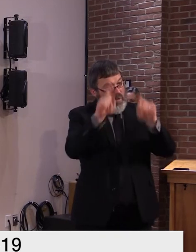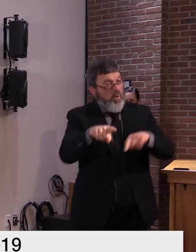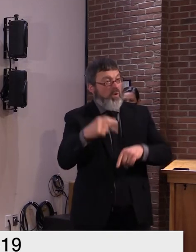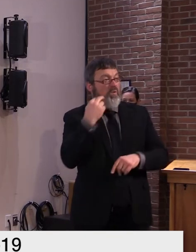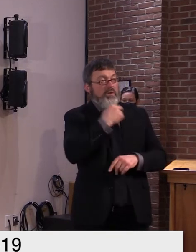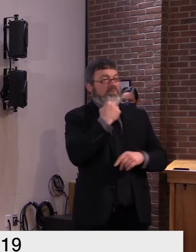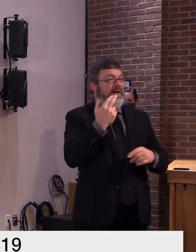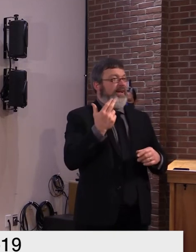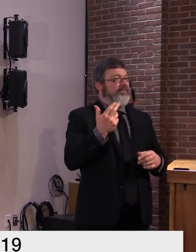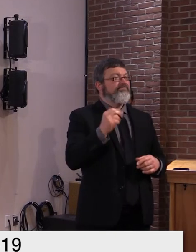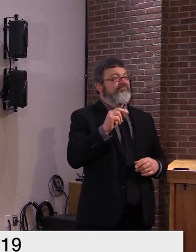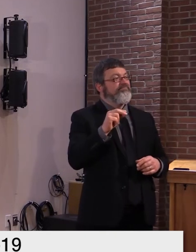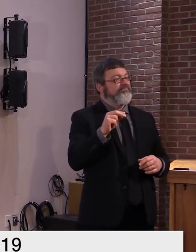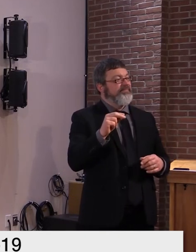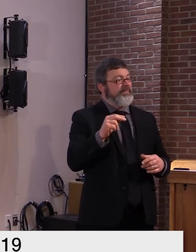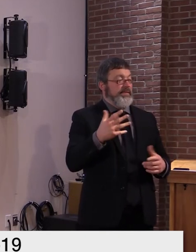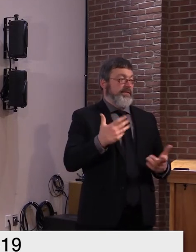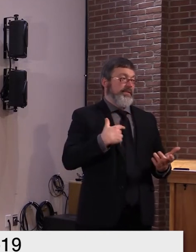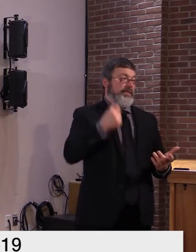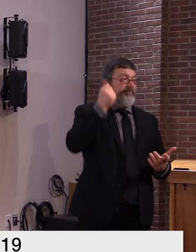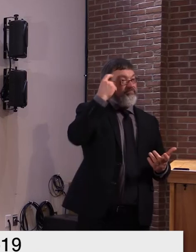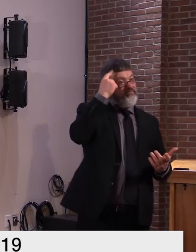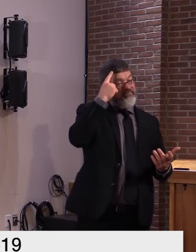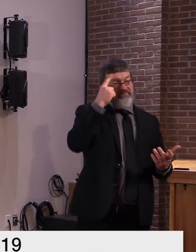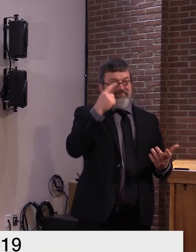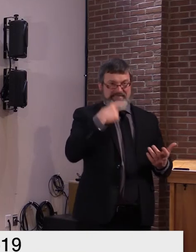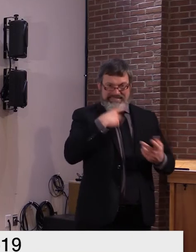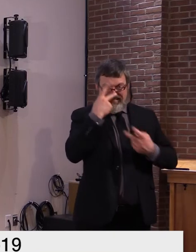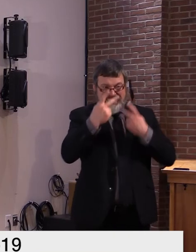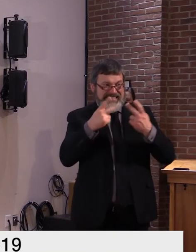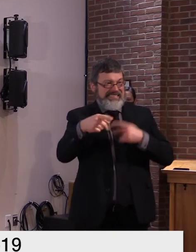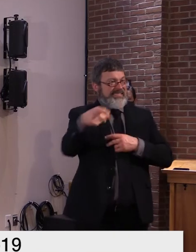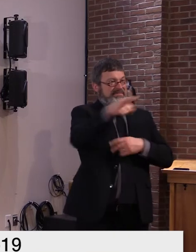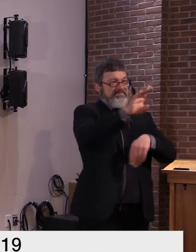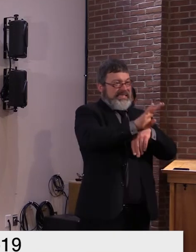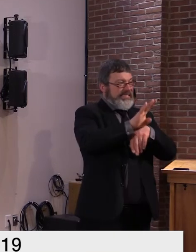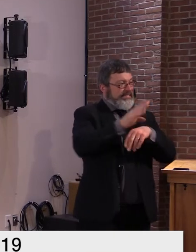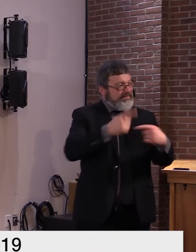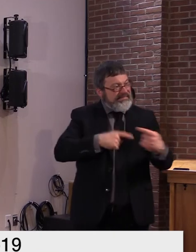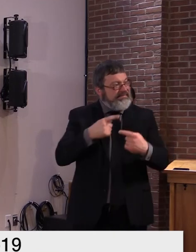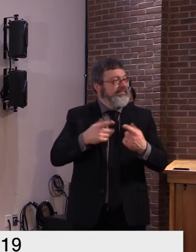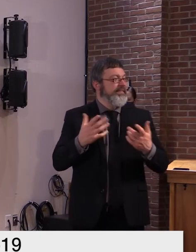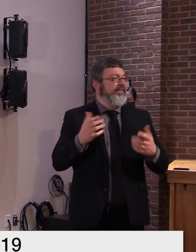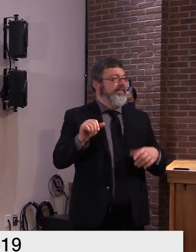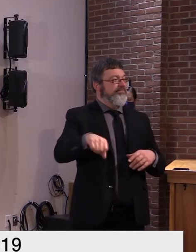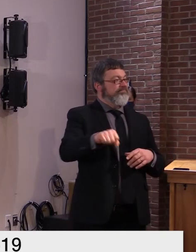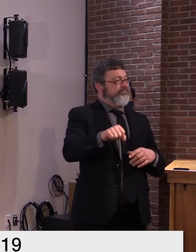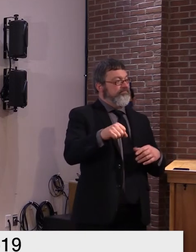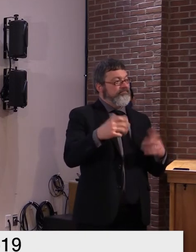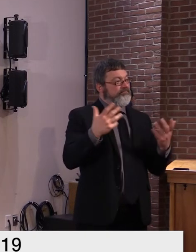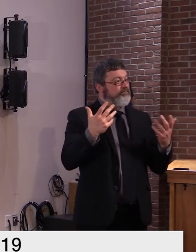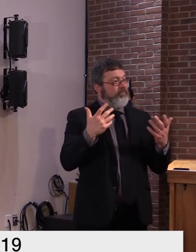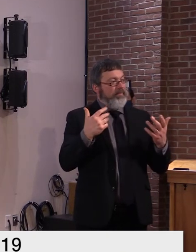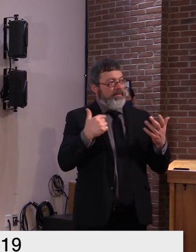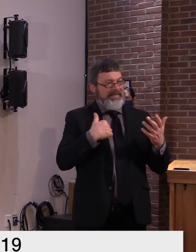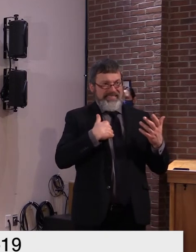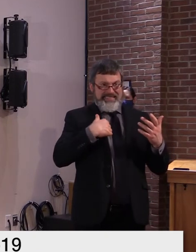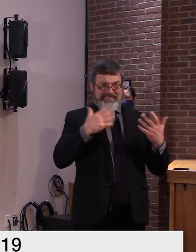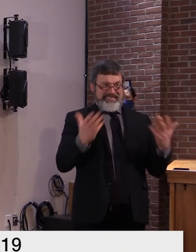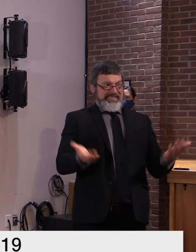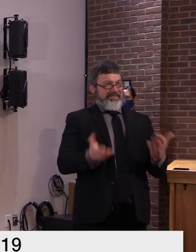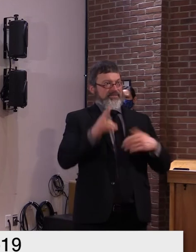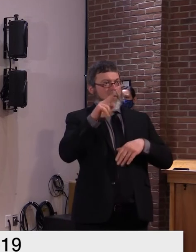they're struggling in some of... You know, because we're so reliant on trade from other states, we're not